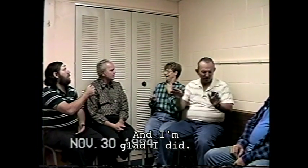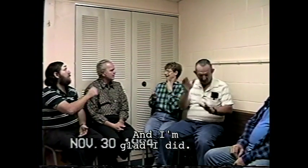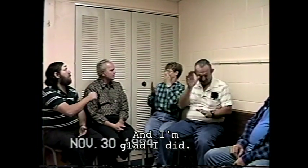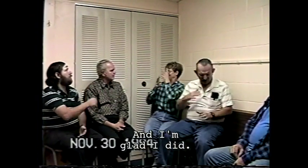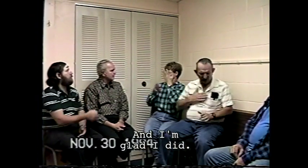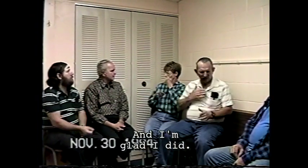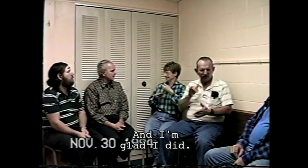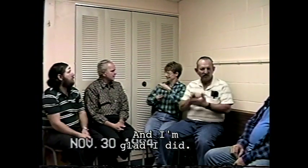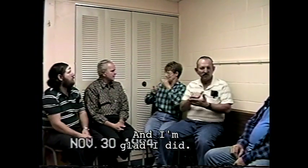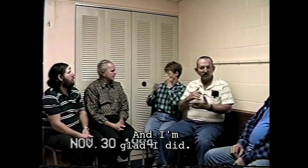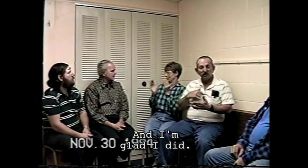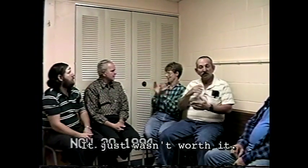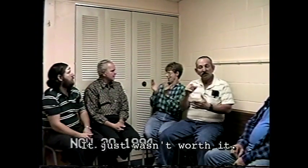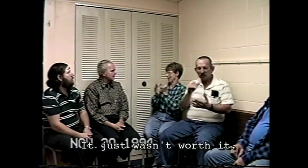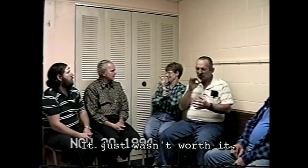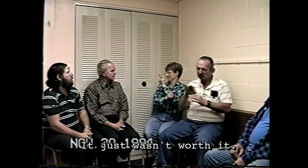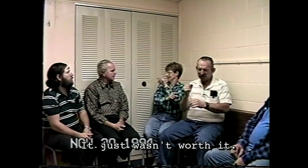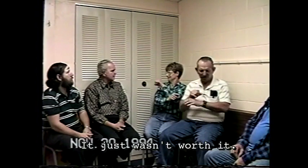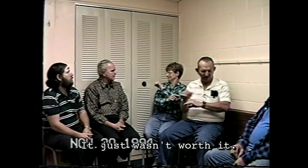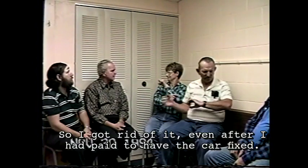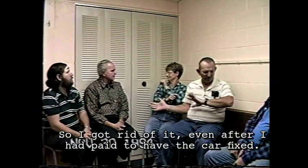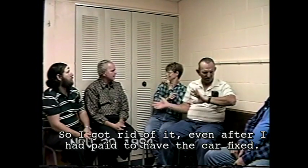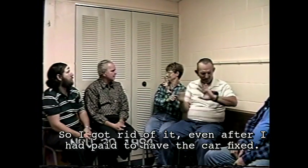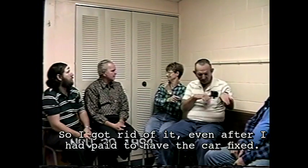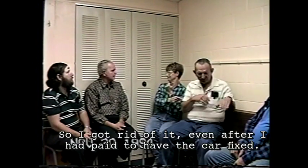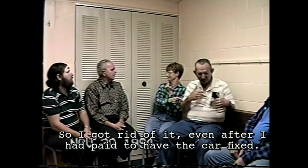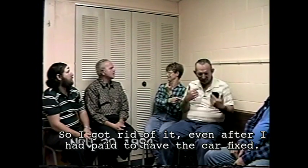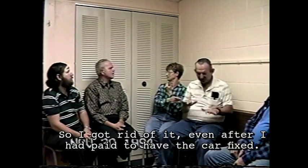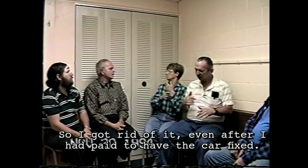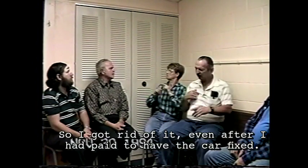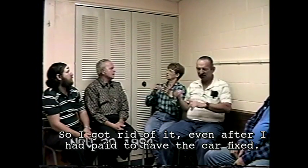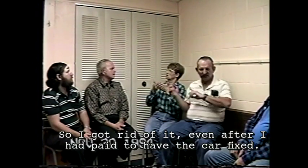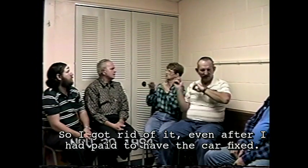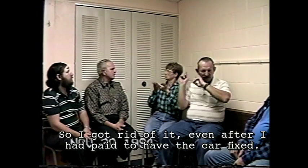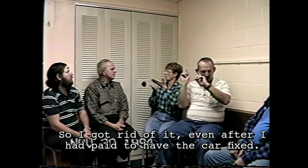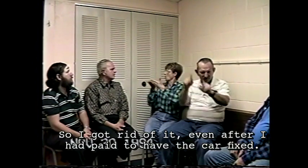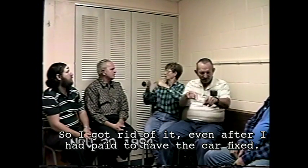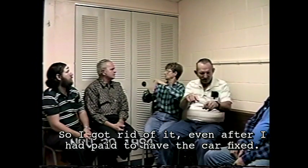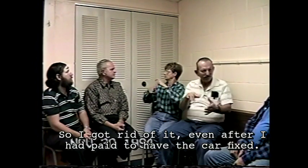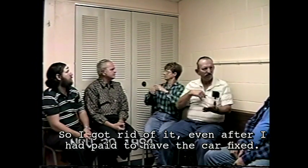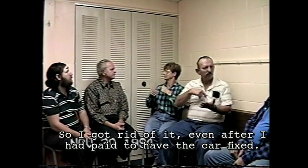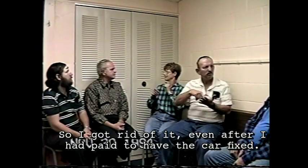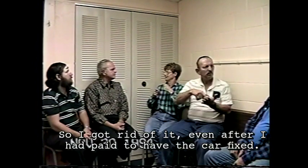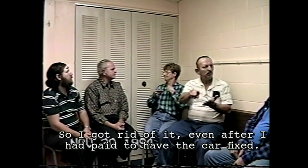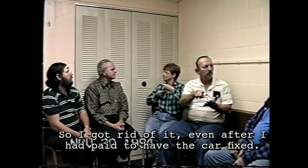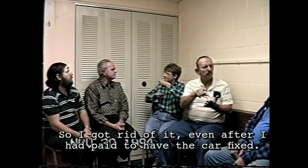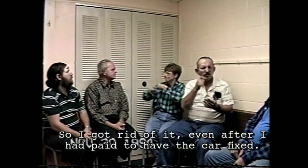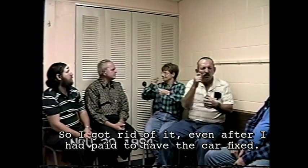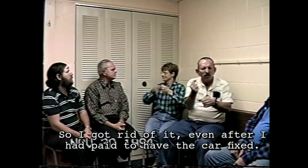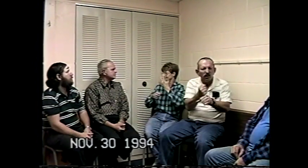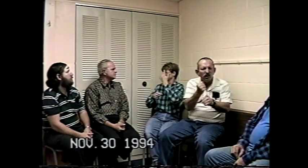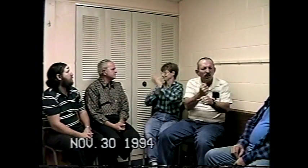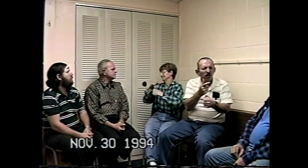And I'm glad I did. It just wasn't worth it. So I got rid of it, even after I had paid to have the car fixed.